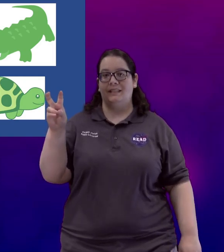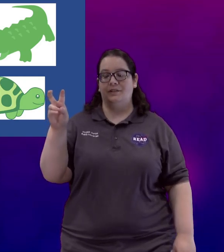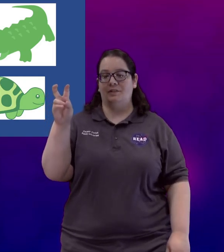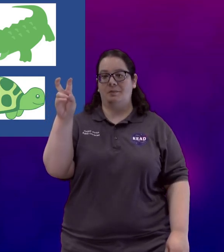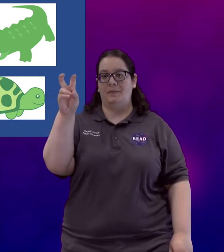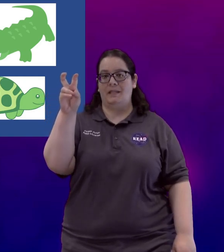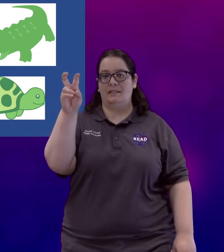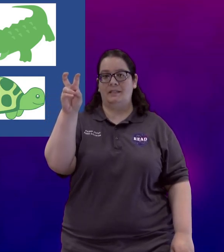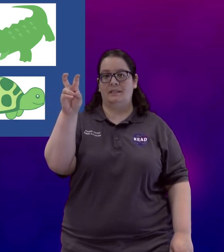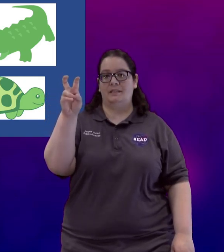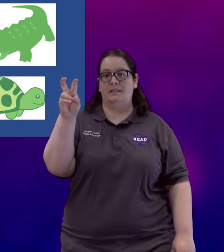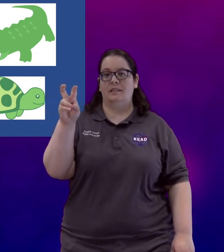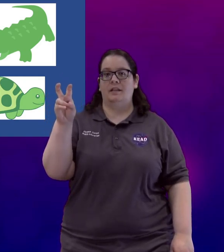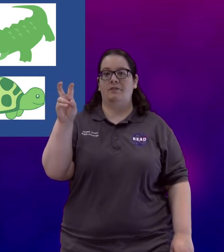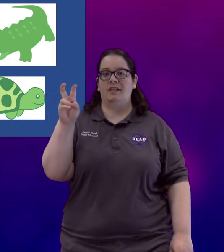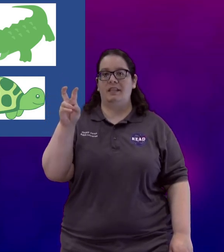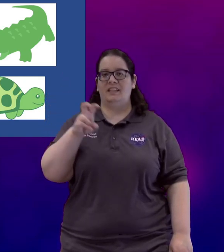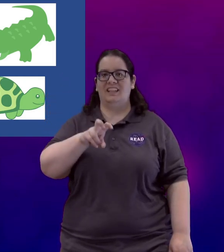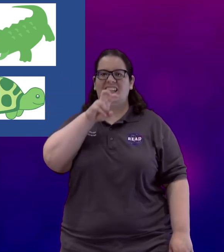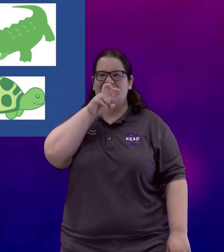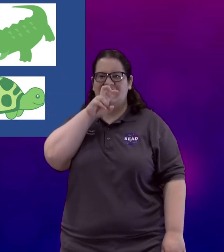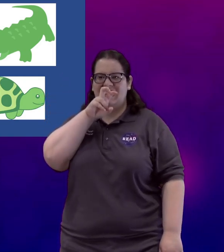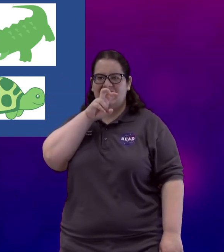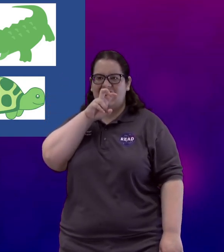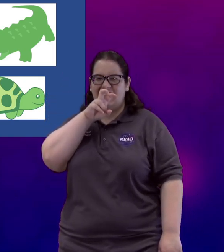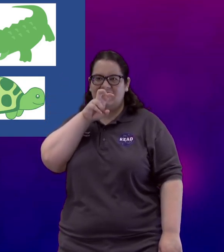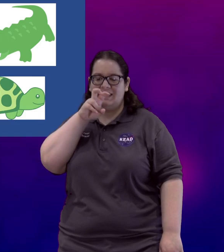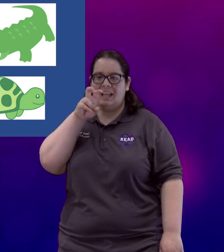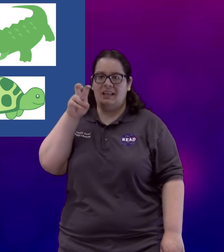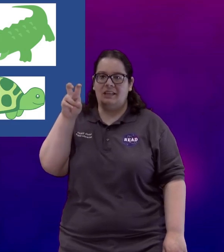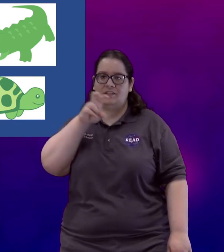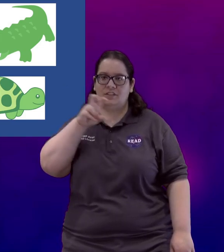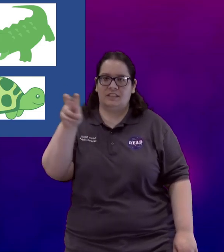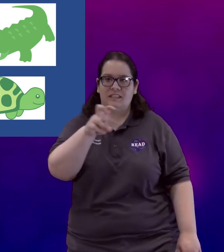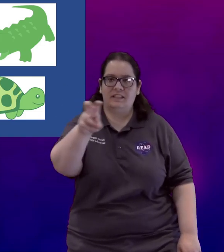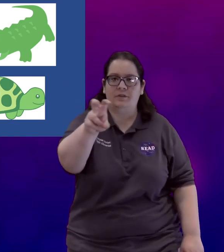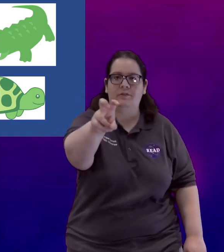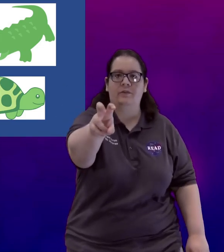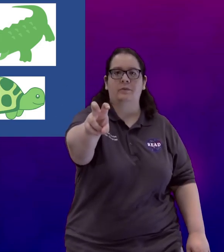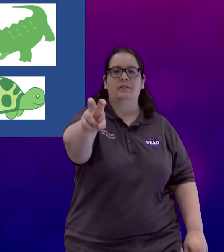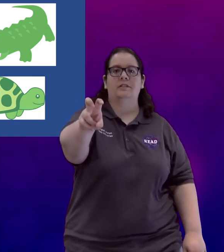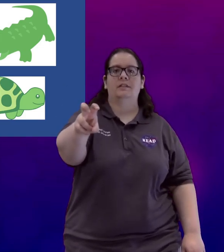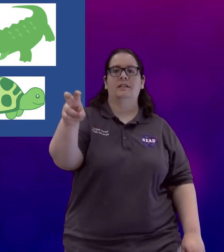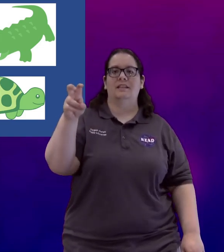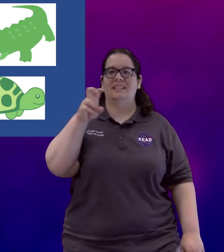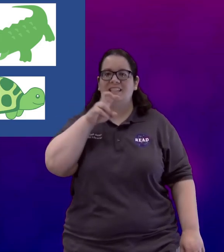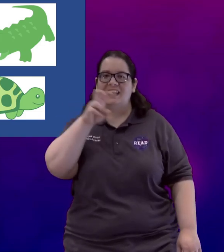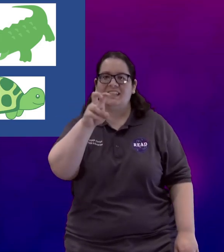So you're going to bend a v kind of like a snake's fangs and then you're just going to slither it forward like a snake.